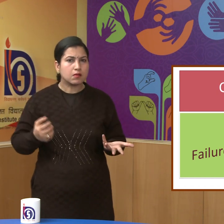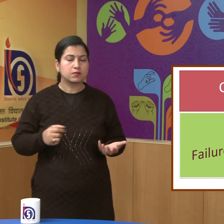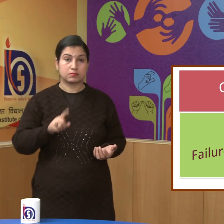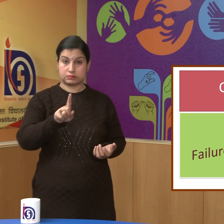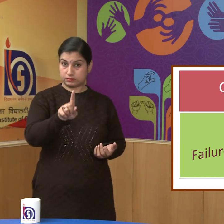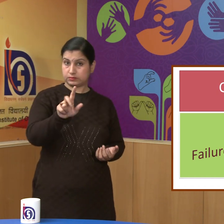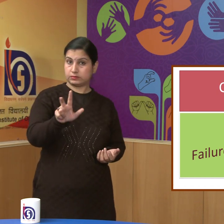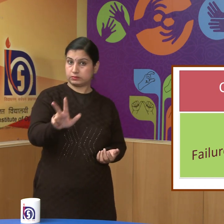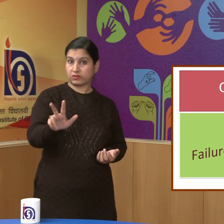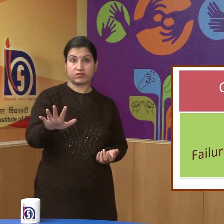1857.